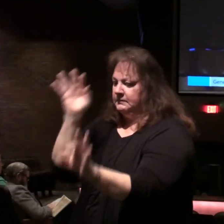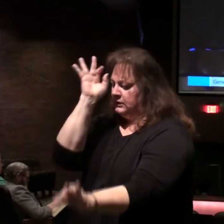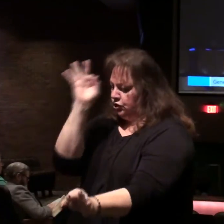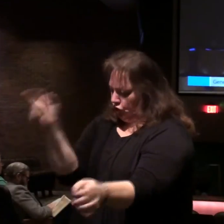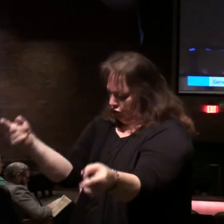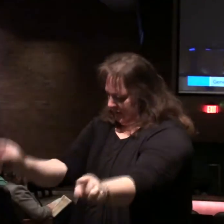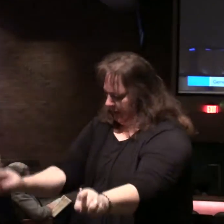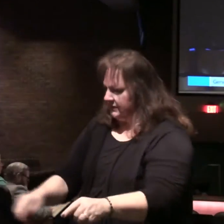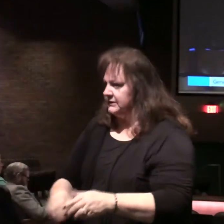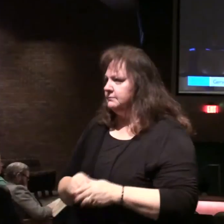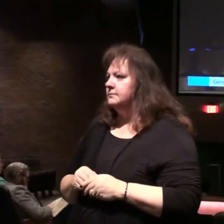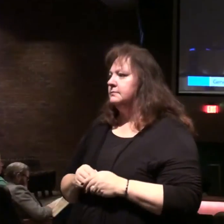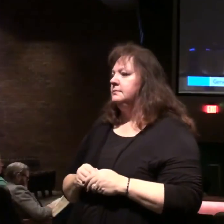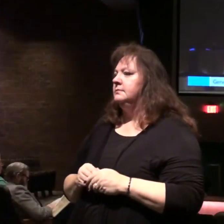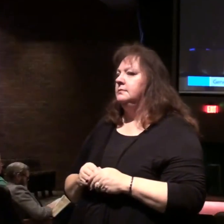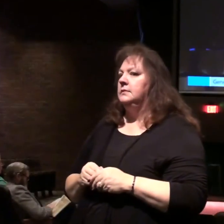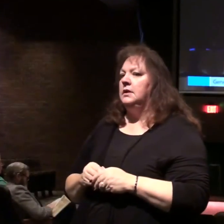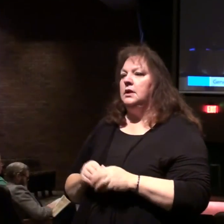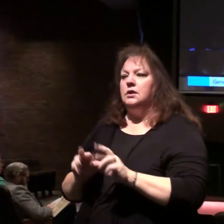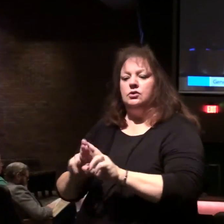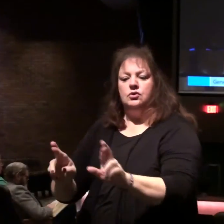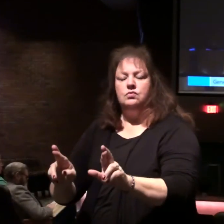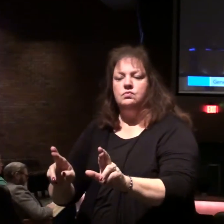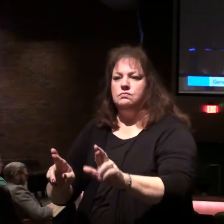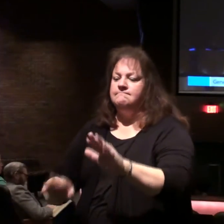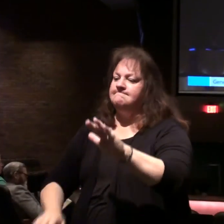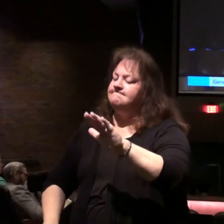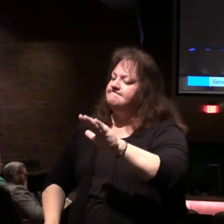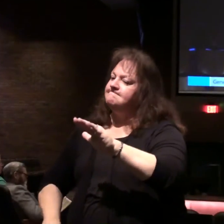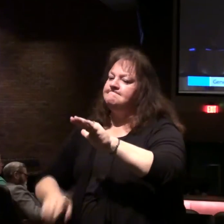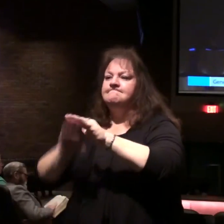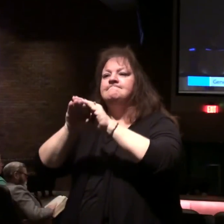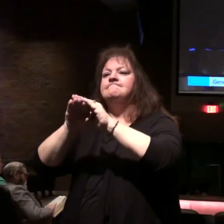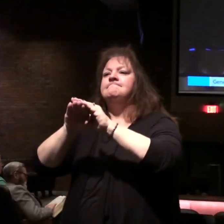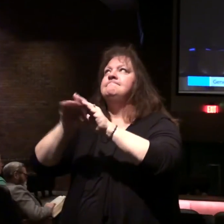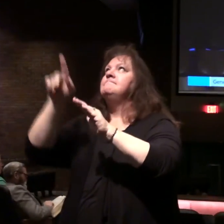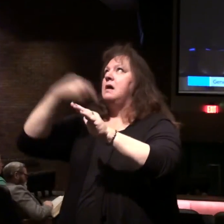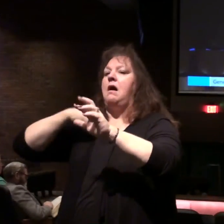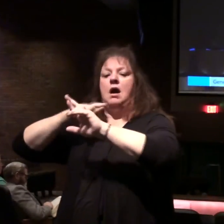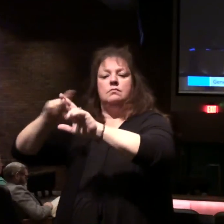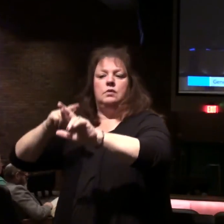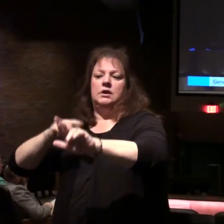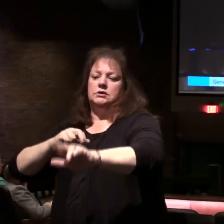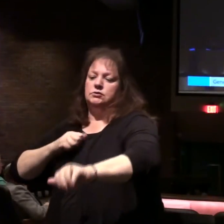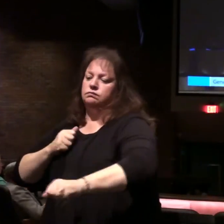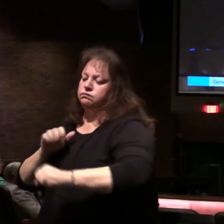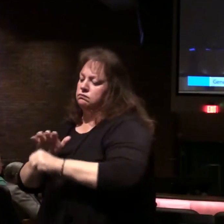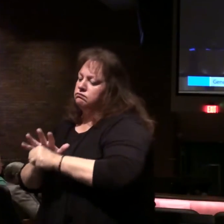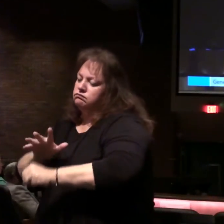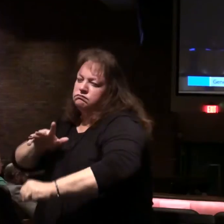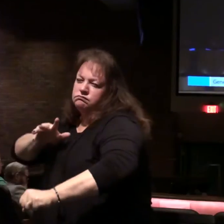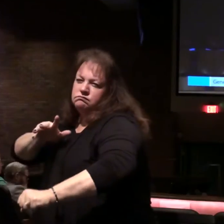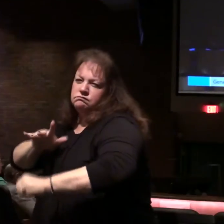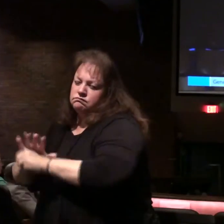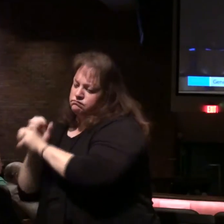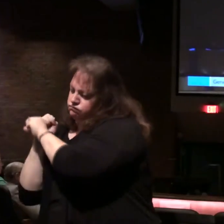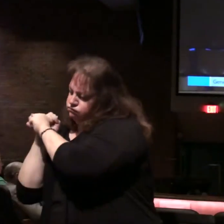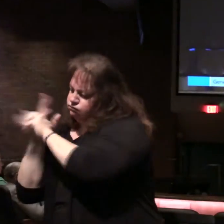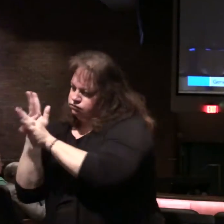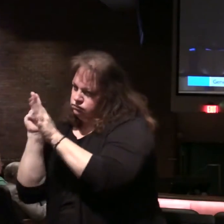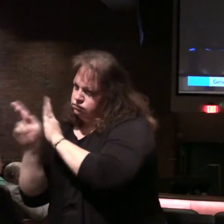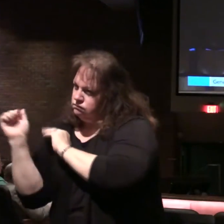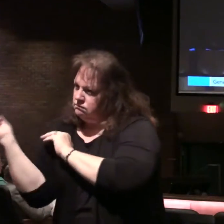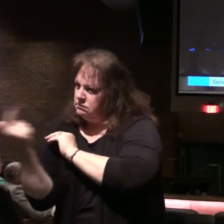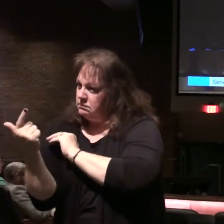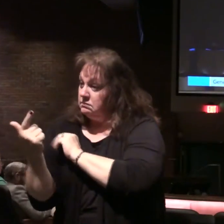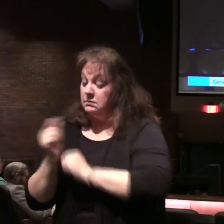comes. They've ripened to the point that I am ready to pour out the fullness of my wrath and that